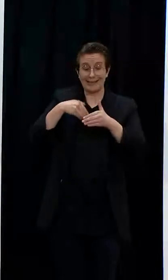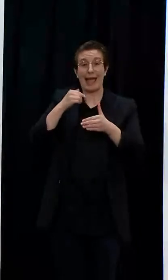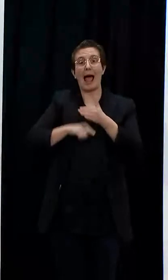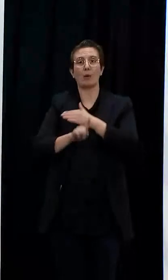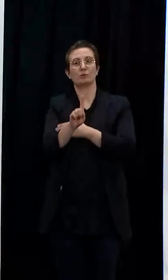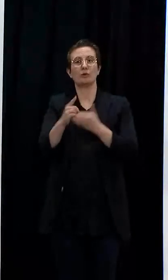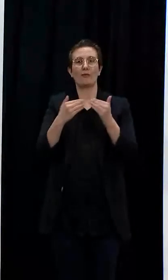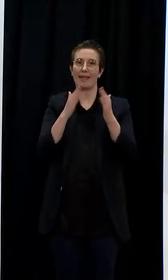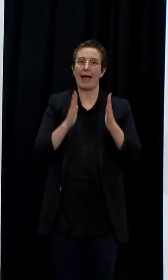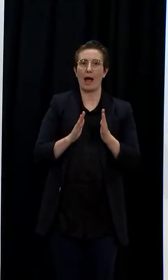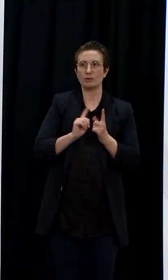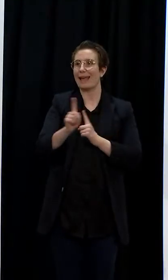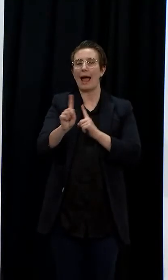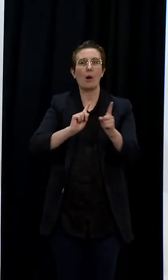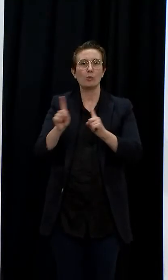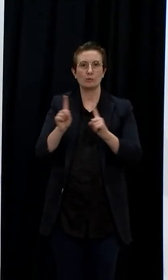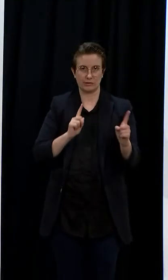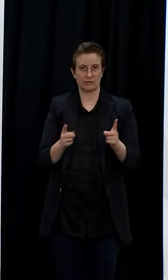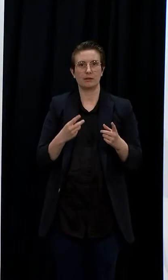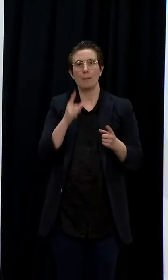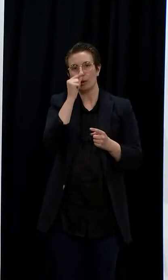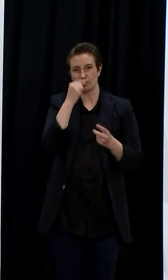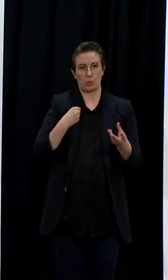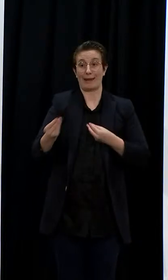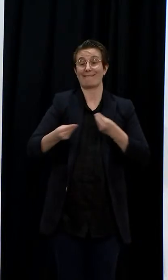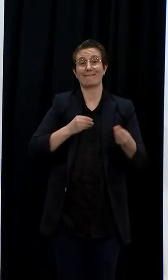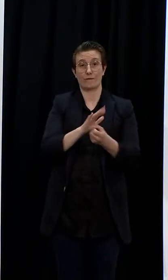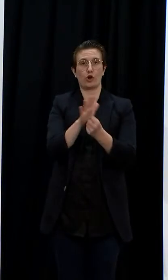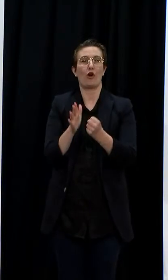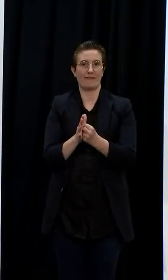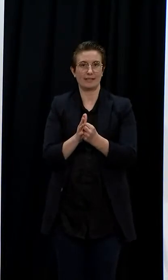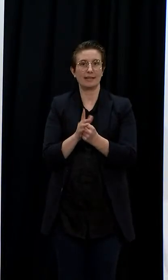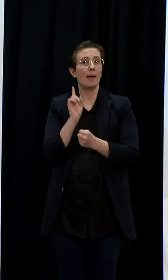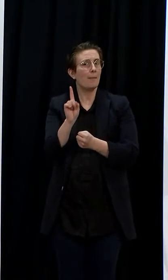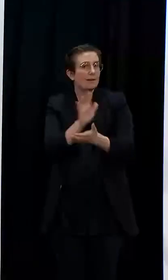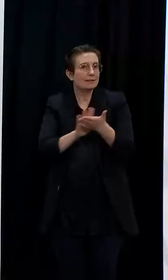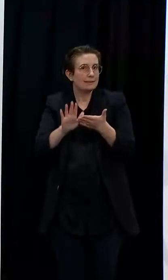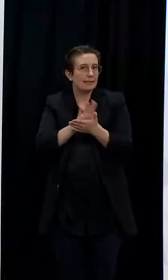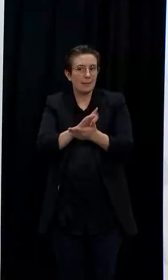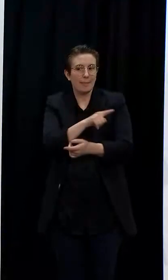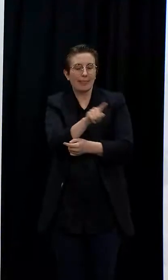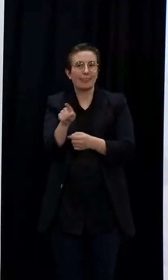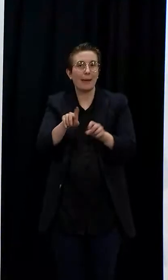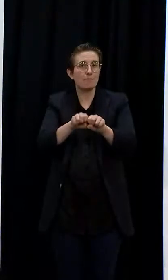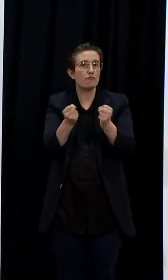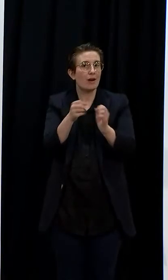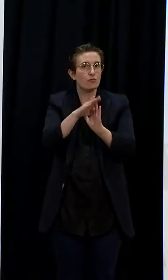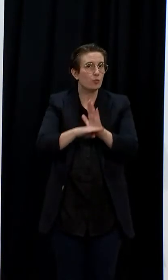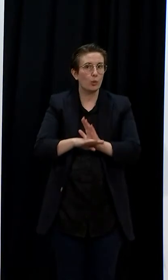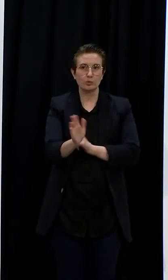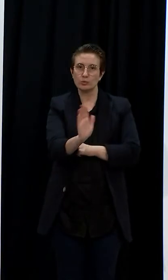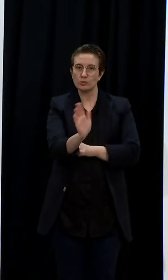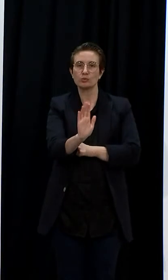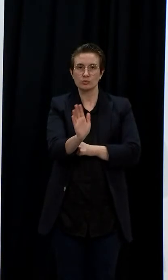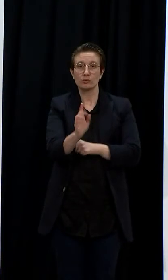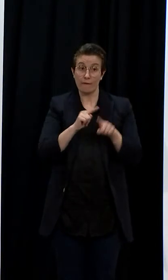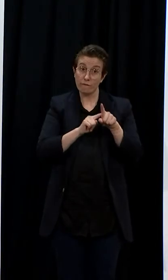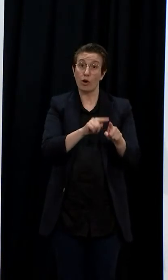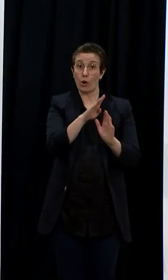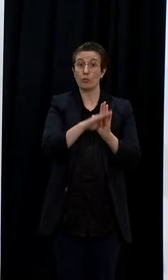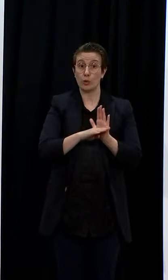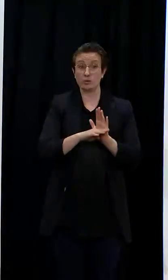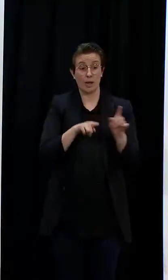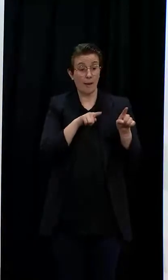doesn't imply that those individuals were necessarily breaking any of the rules. For instance, the most common exposure event for these seven